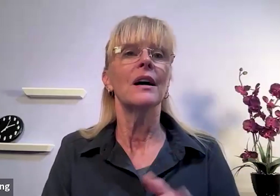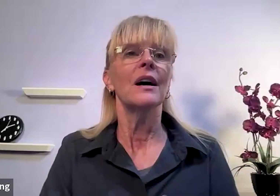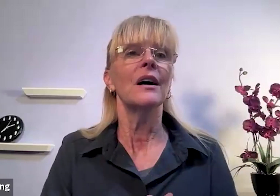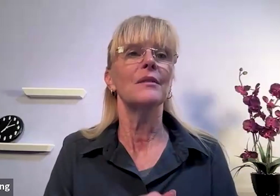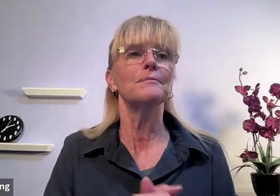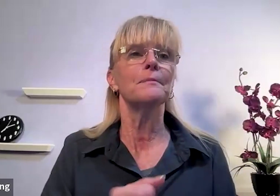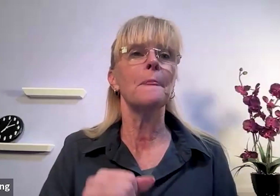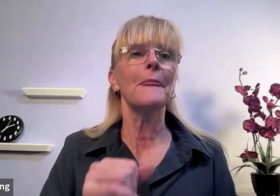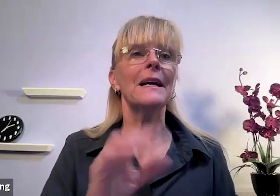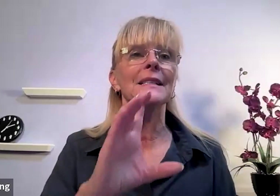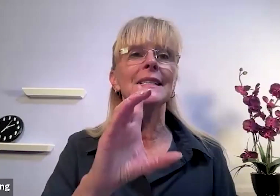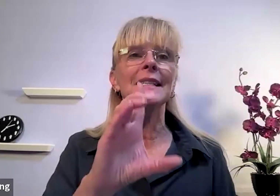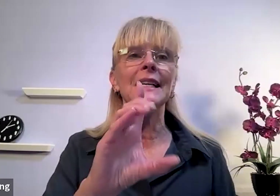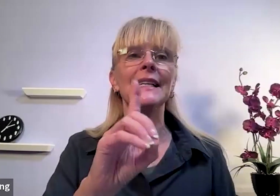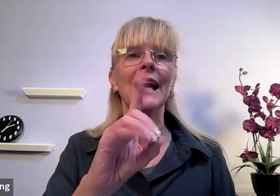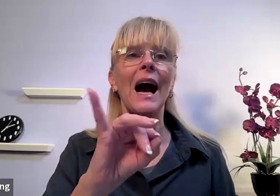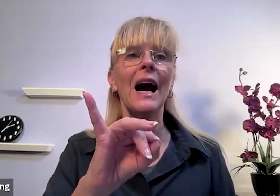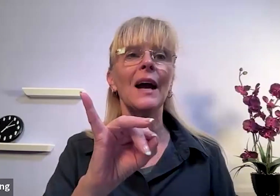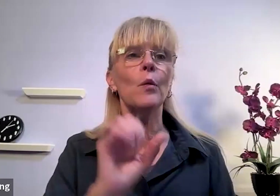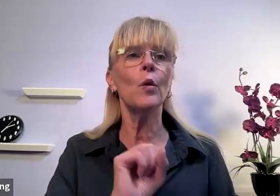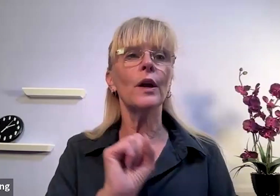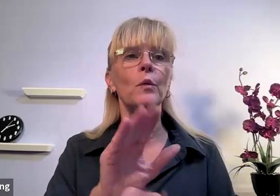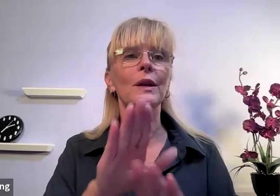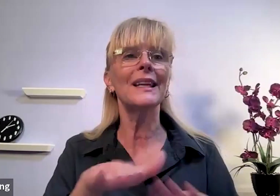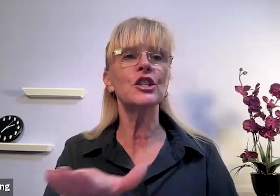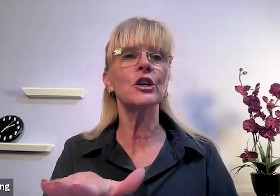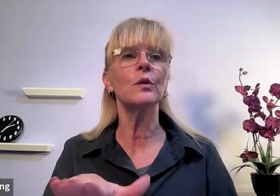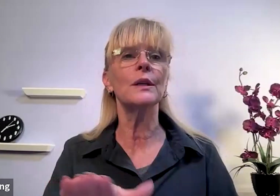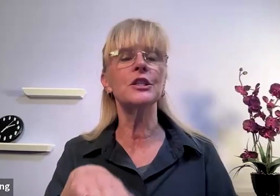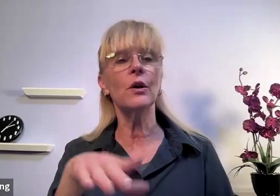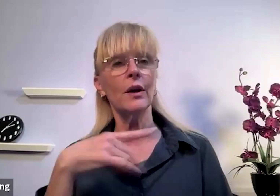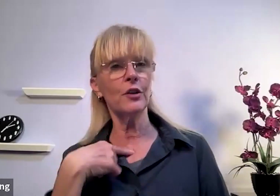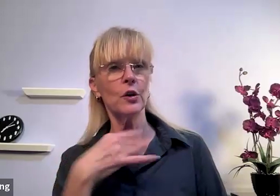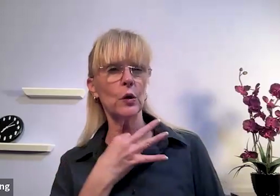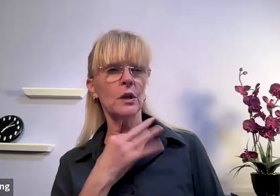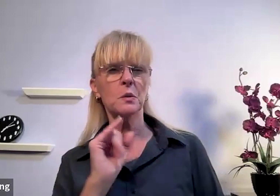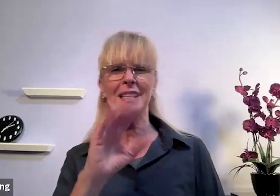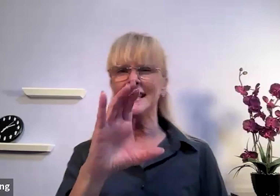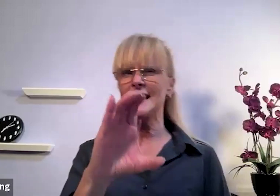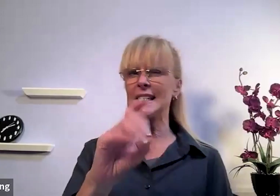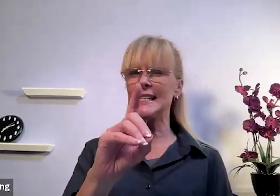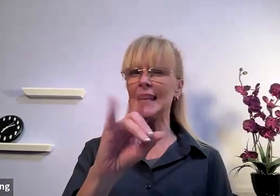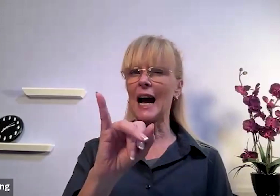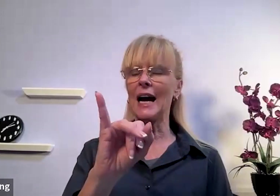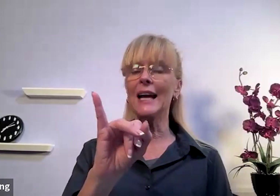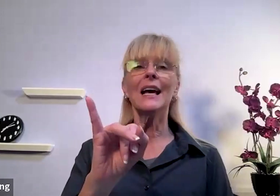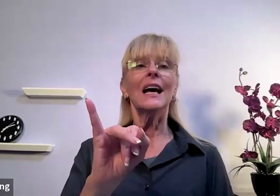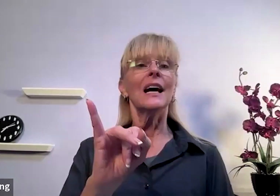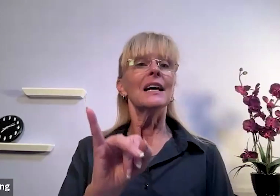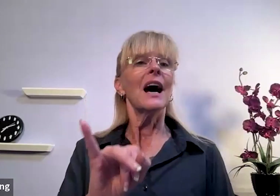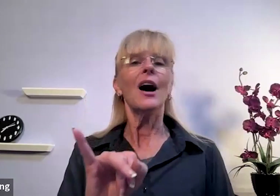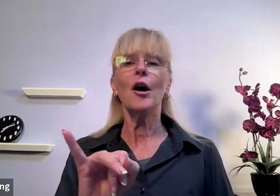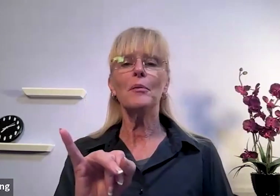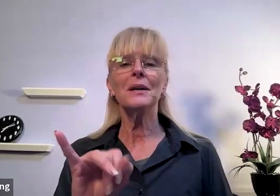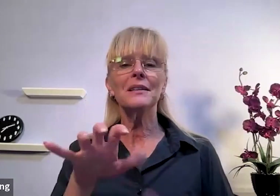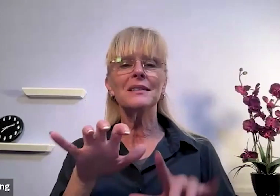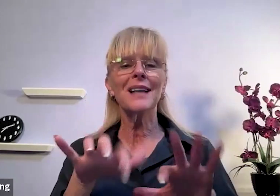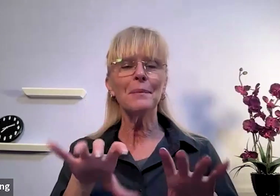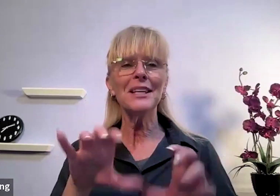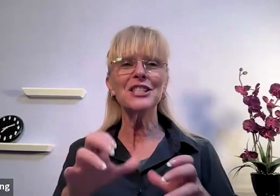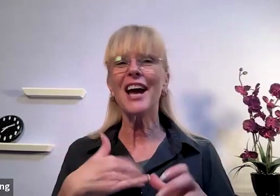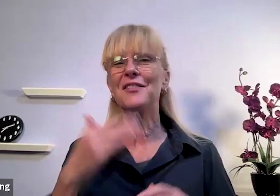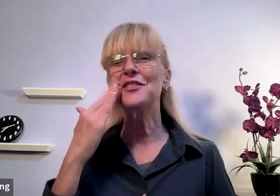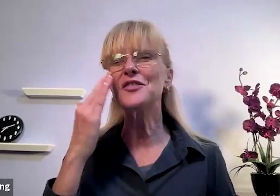um a CDI working with children so if you're curious what is a CDI um